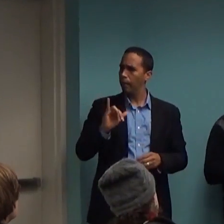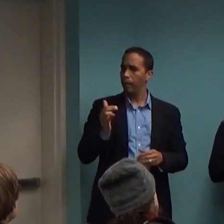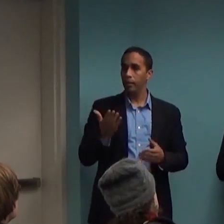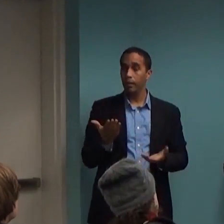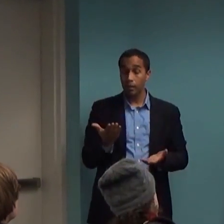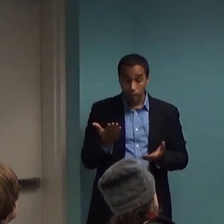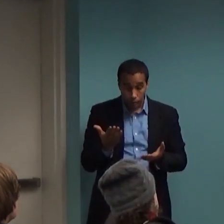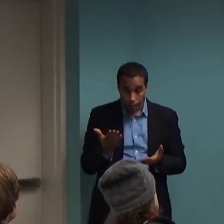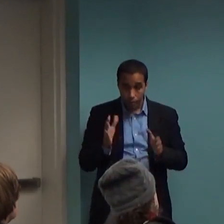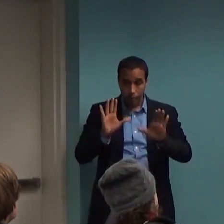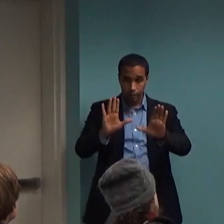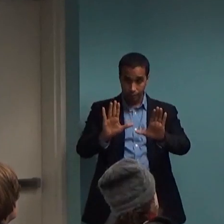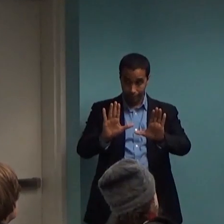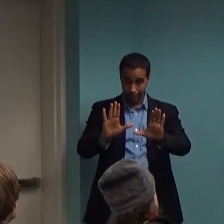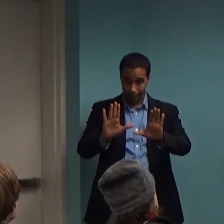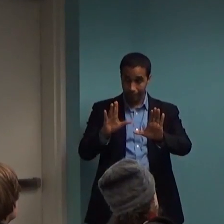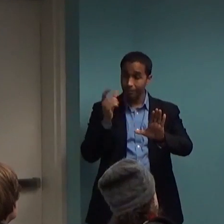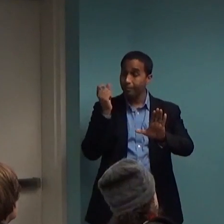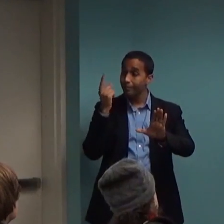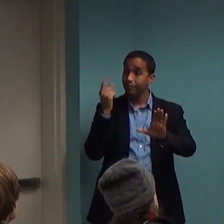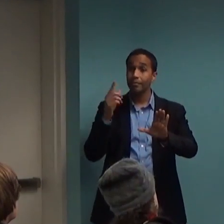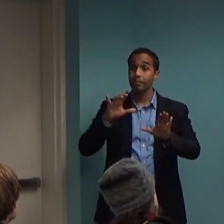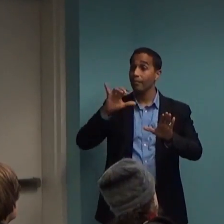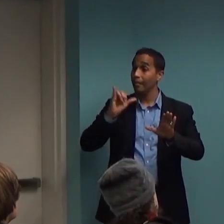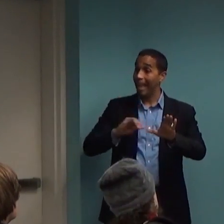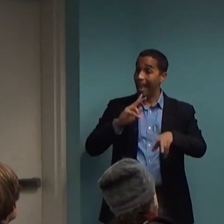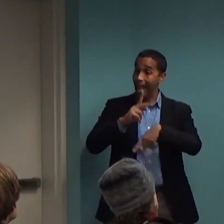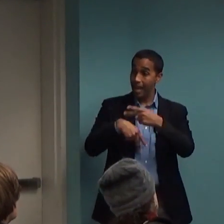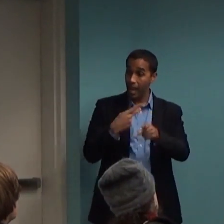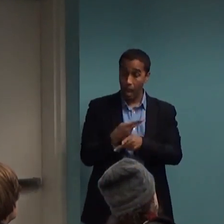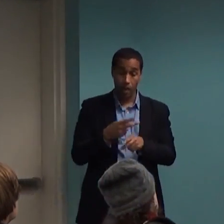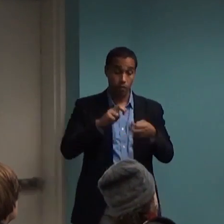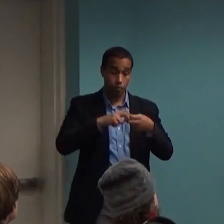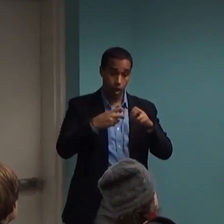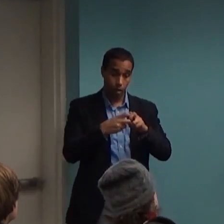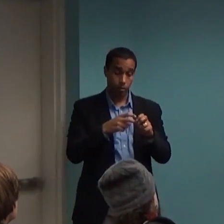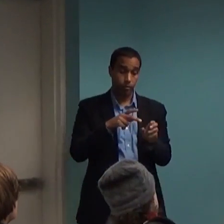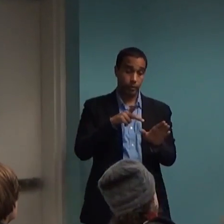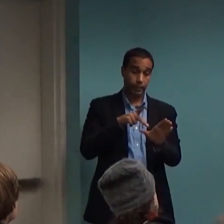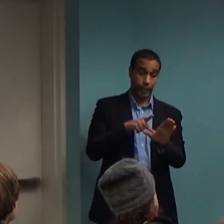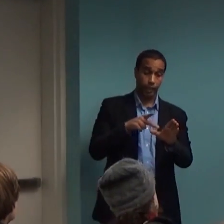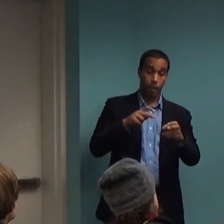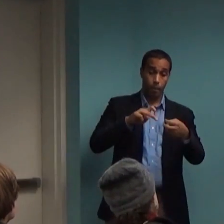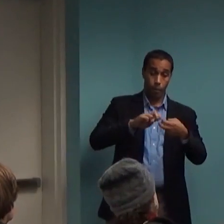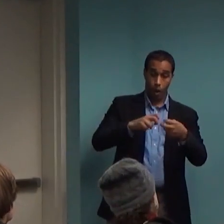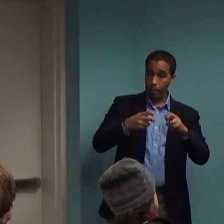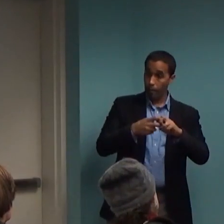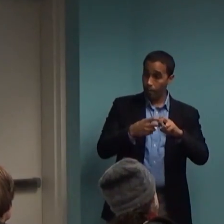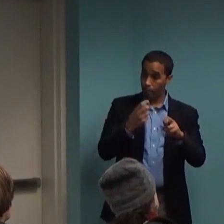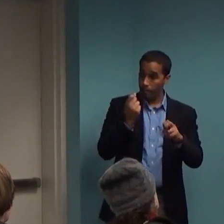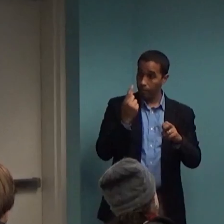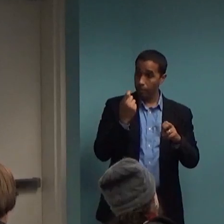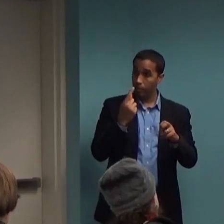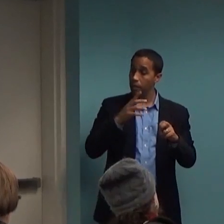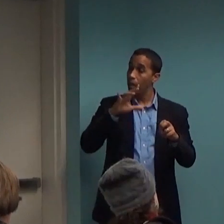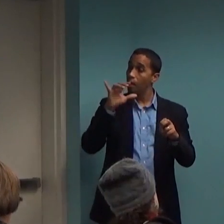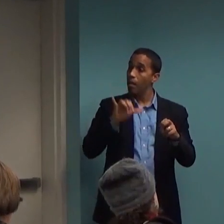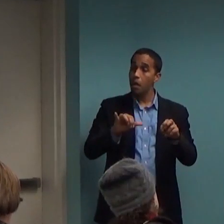not really problems like other problems. So psychiatric disturbance is not a set of problems that really fit neatly into the same